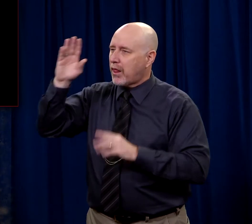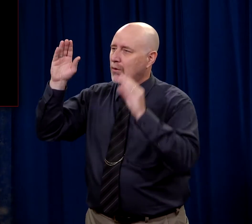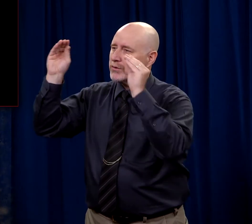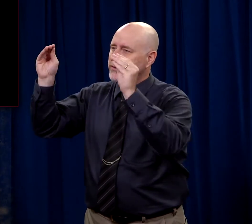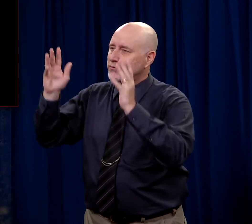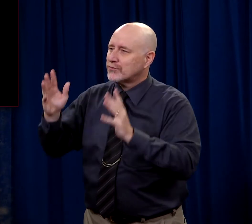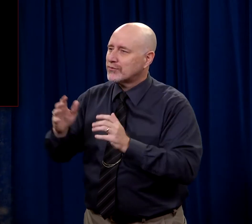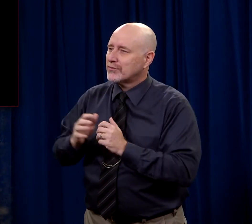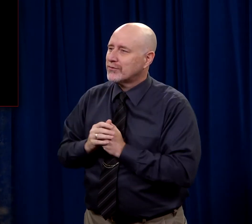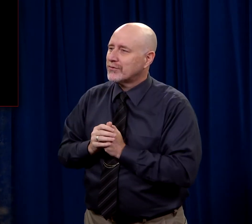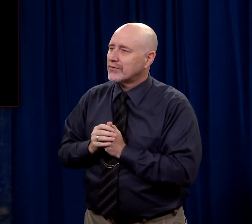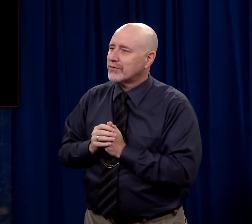hello, teacher.